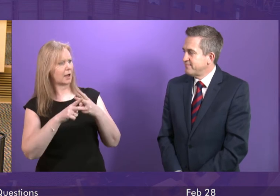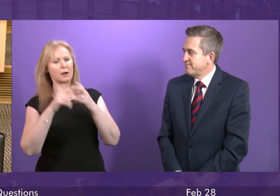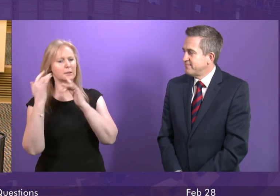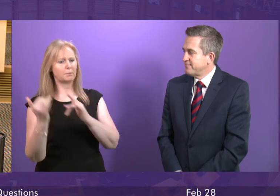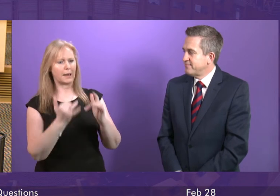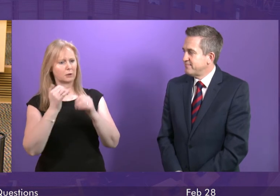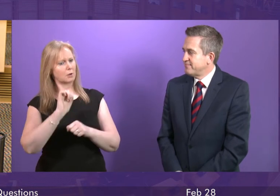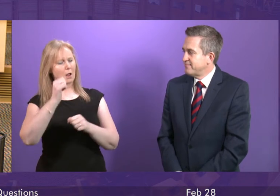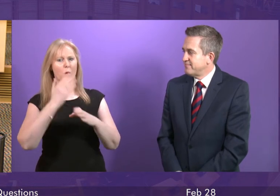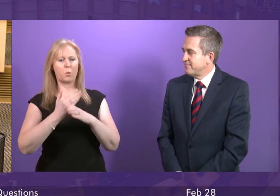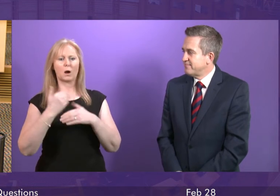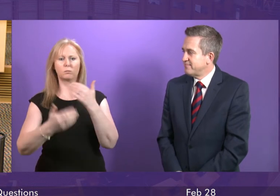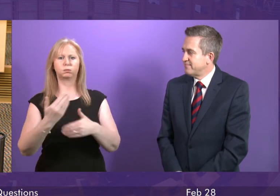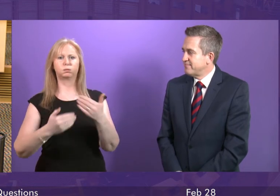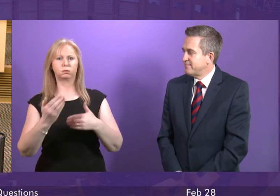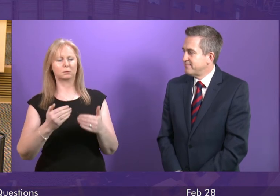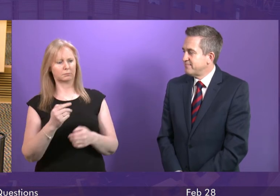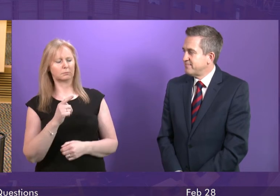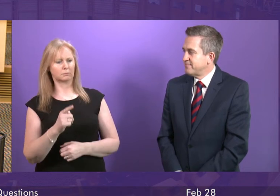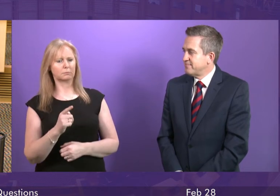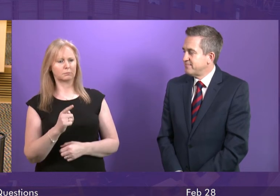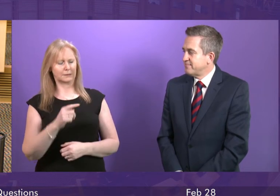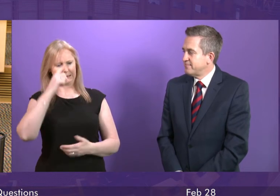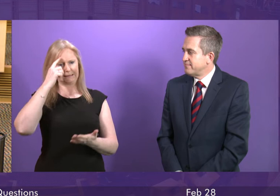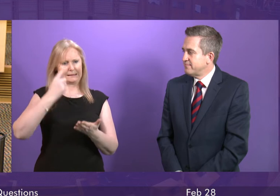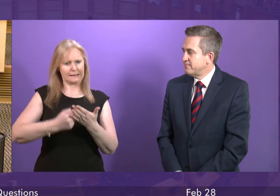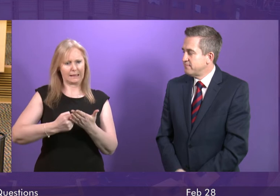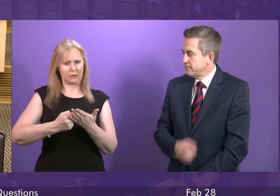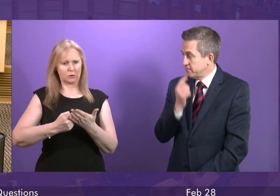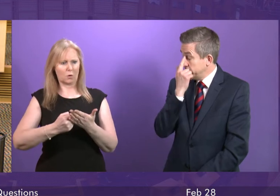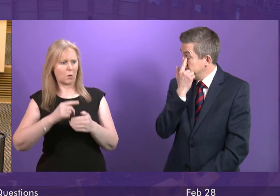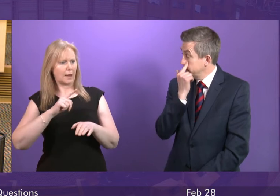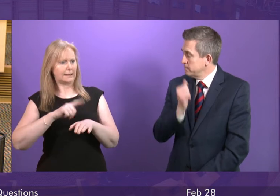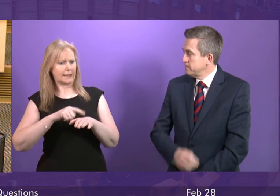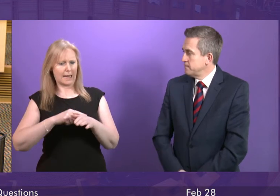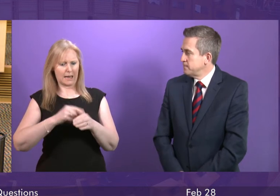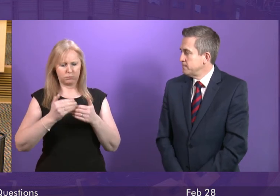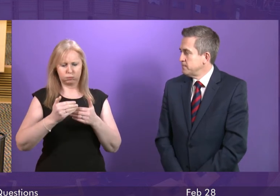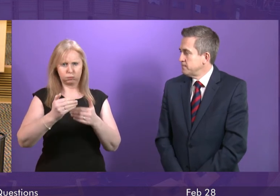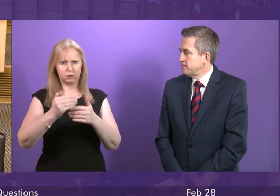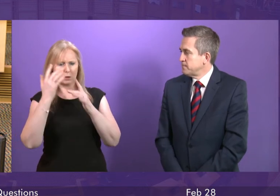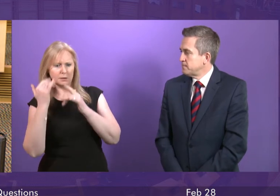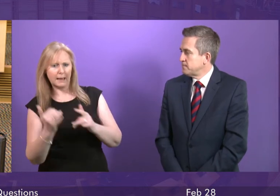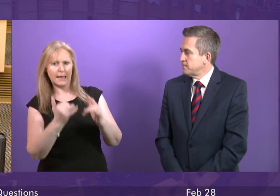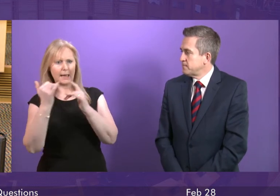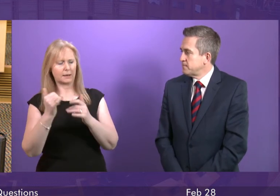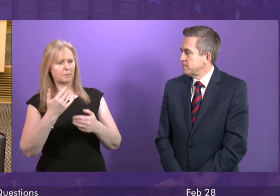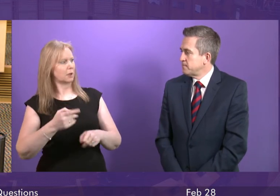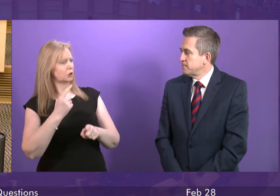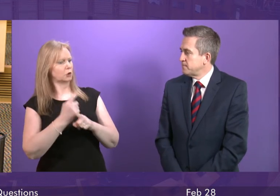on the inspections that it carries out. It decides on the schedule of those. Its inspections, as we discussed just a couple of weeks ago, are risk-based.